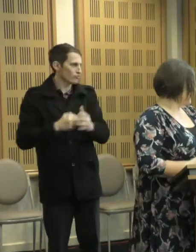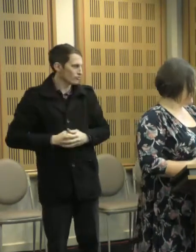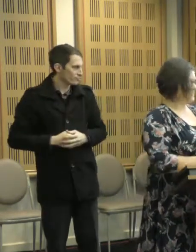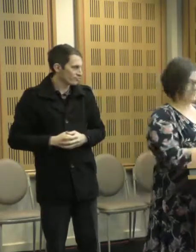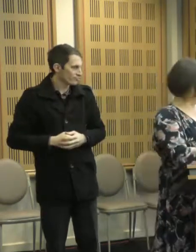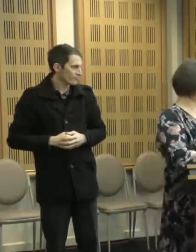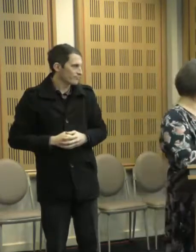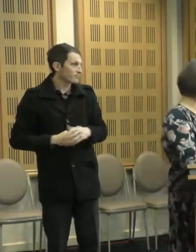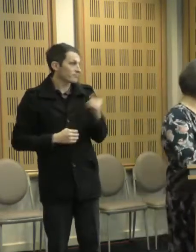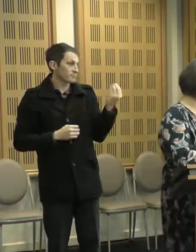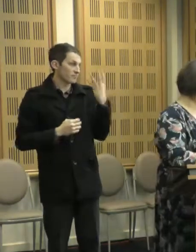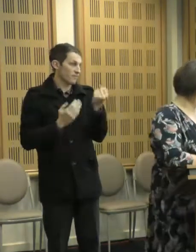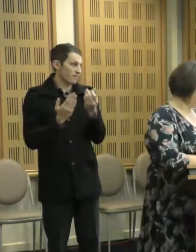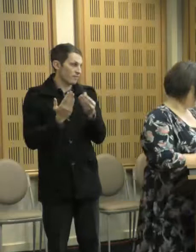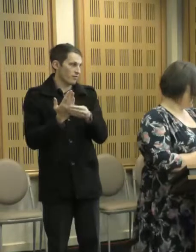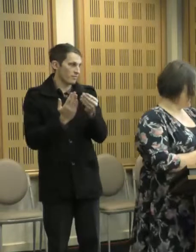much. Um,